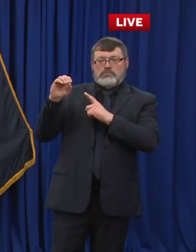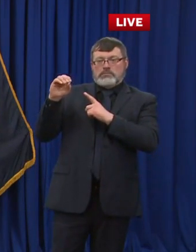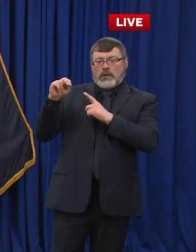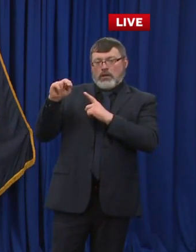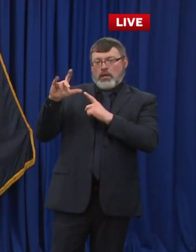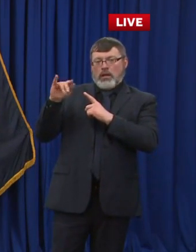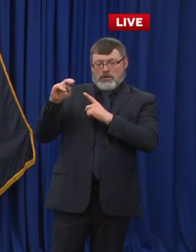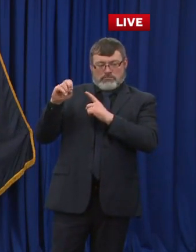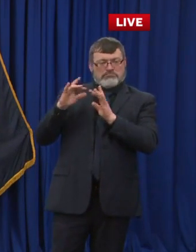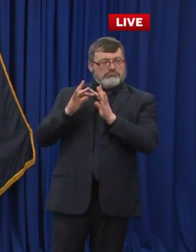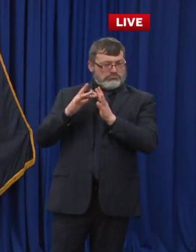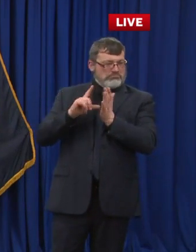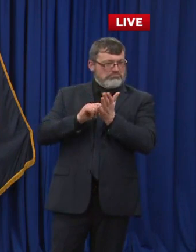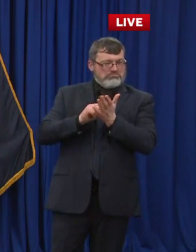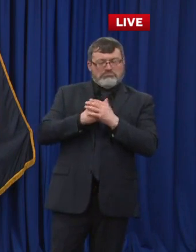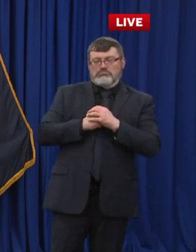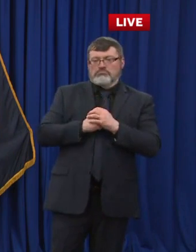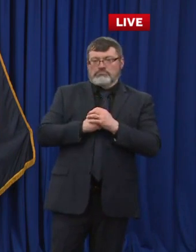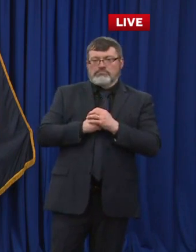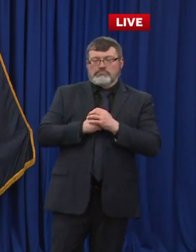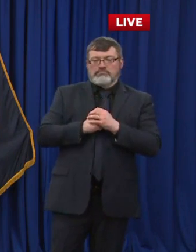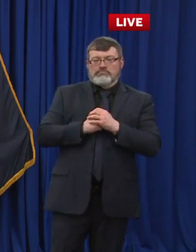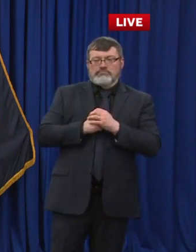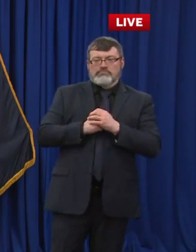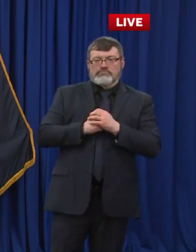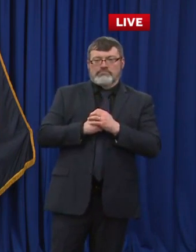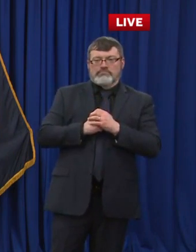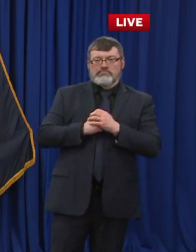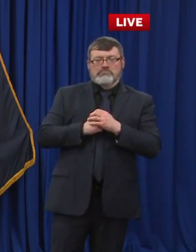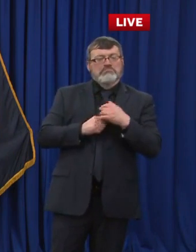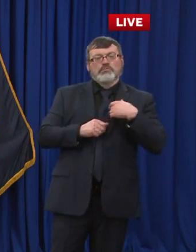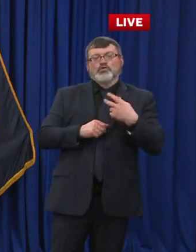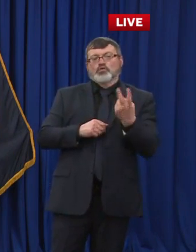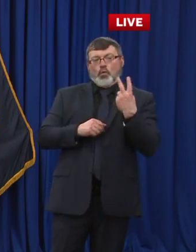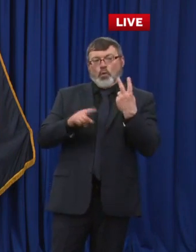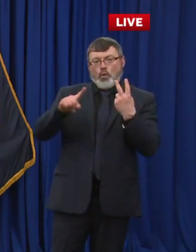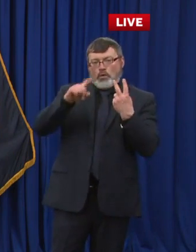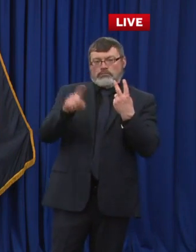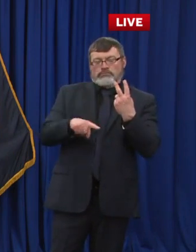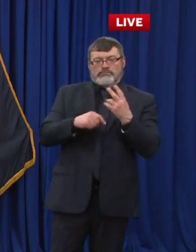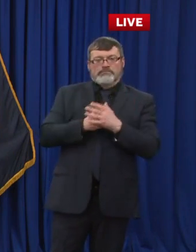Thank you, Governor. Hey, I have two questions, actually, and they're both kind of related.